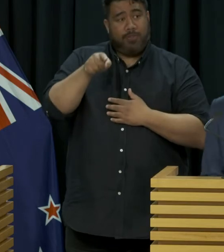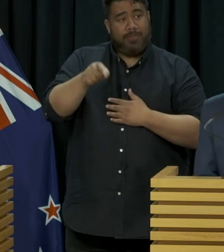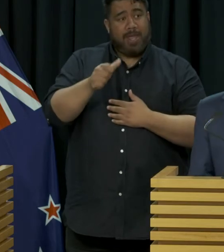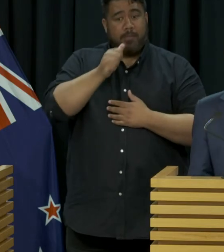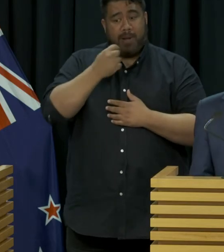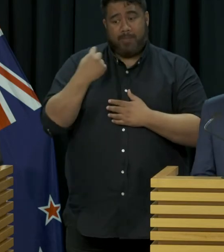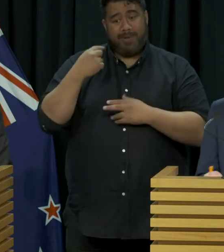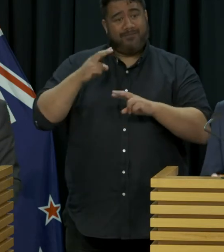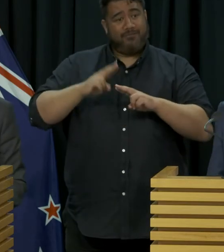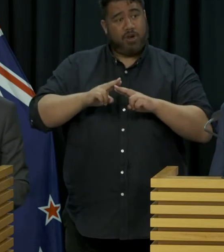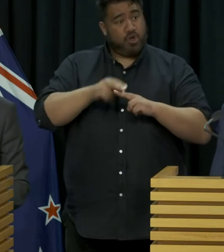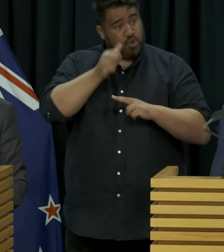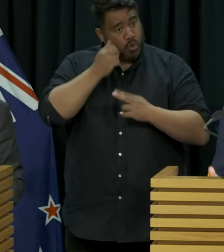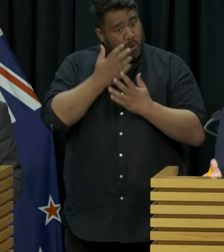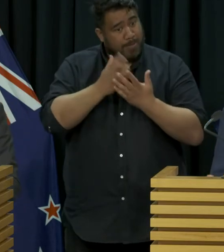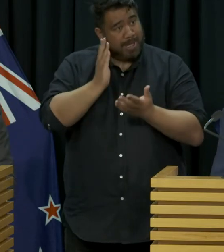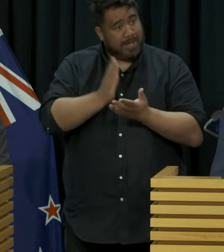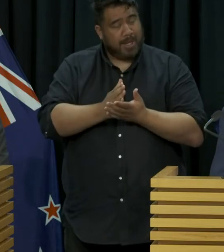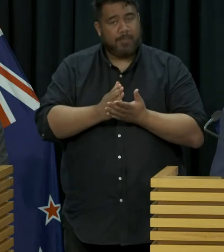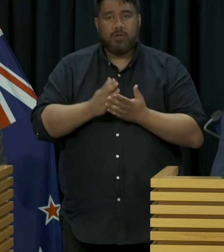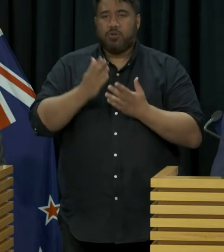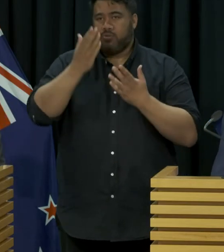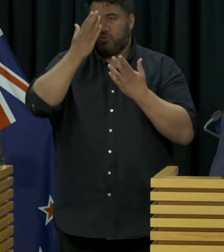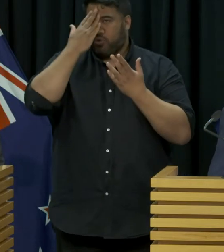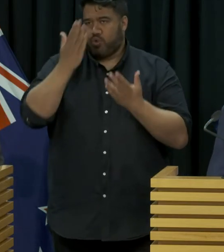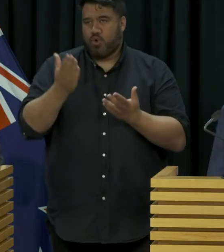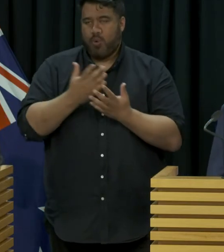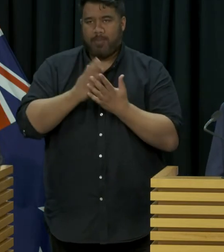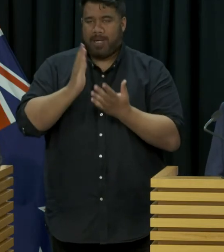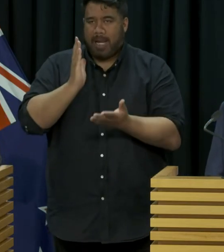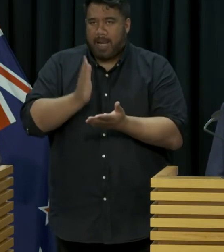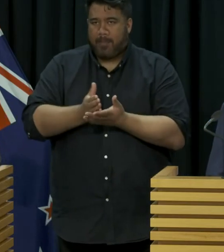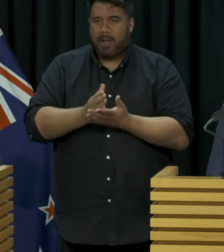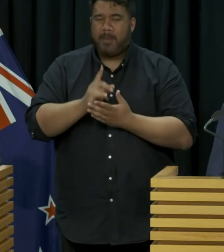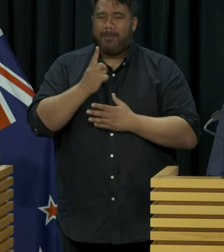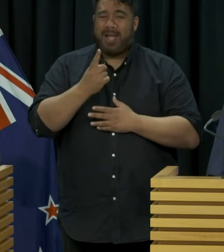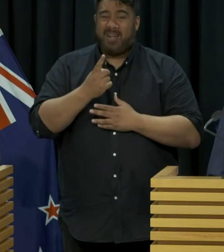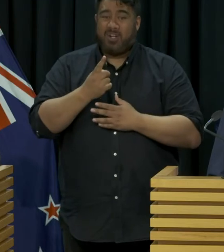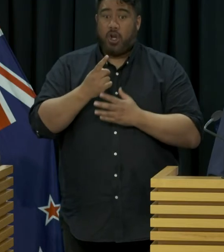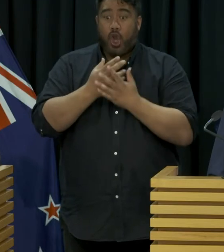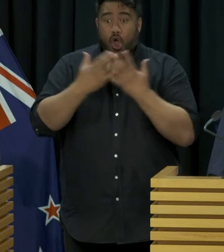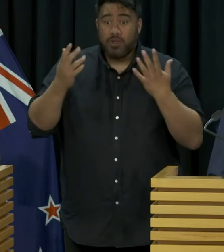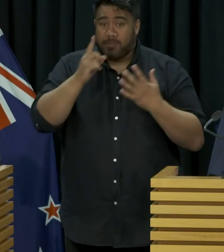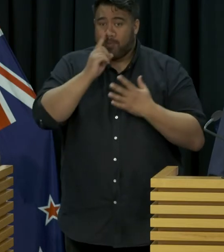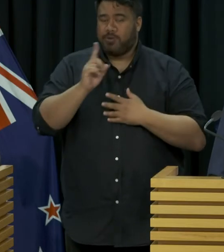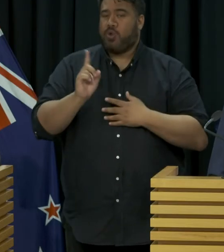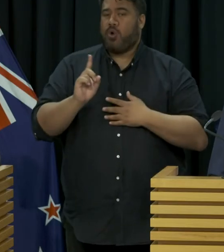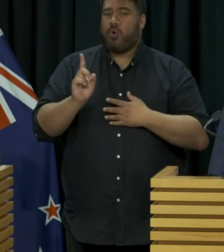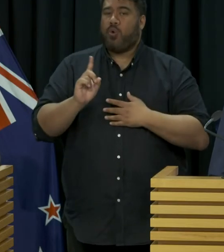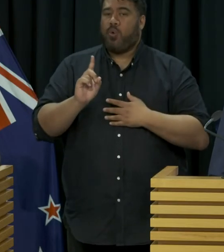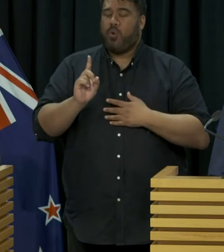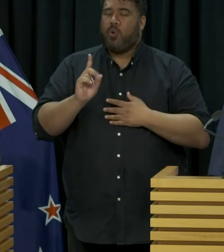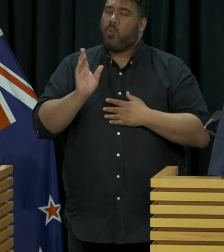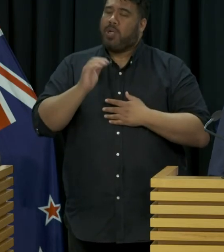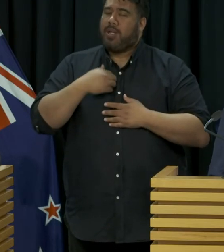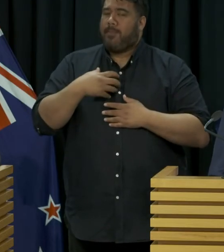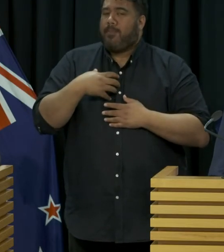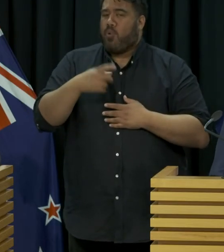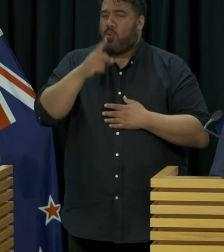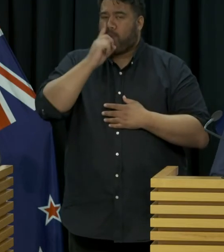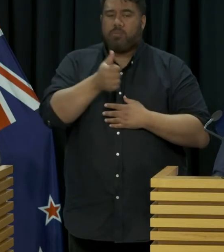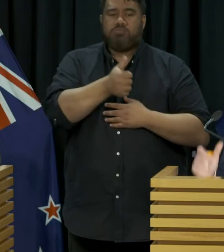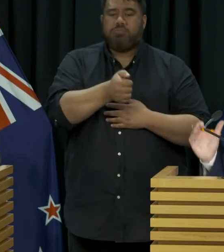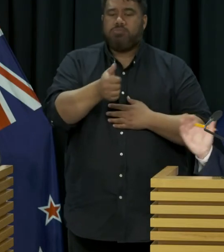I don't have the exact number but as I've said it was it was very few people and obviously we want to shift that so that people are routinely